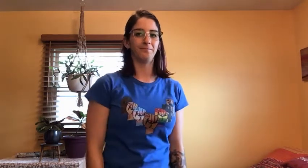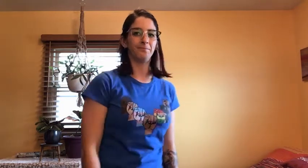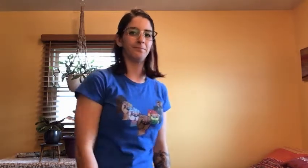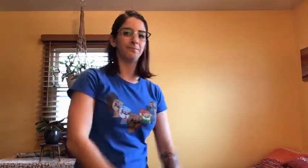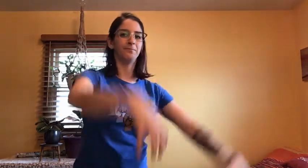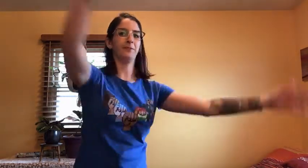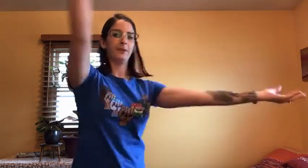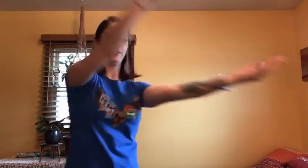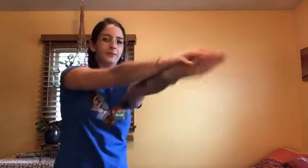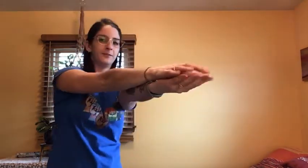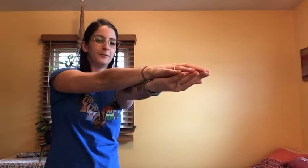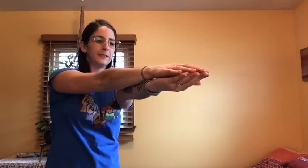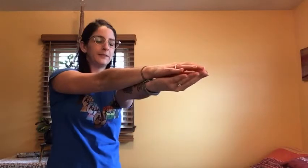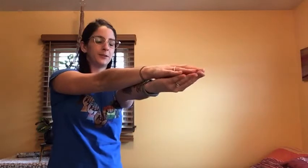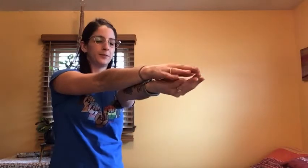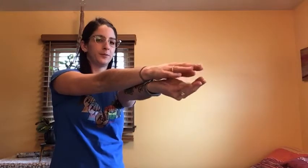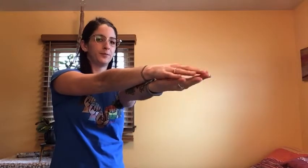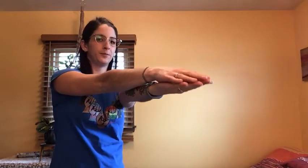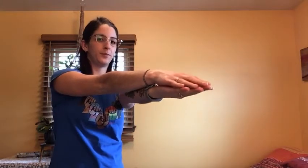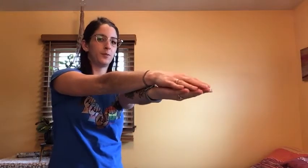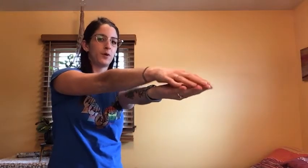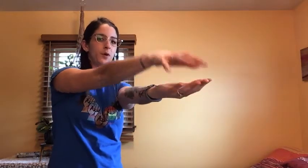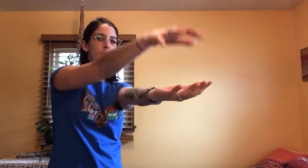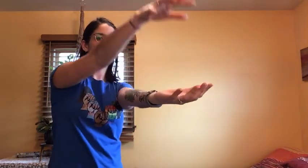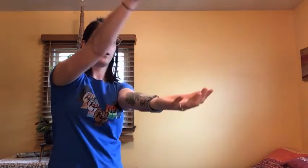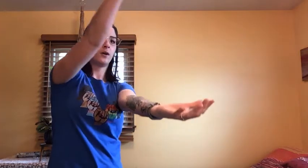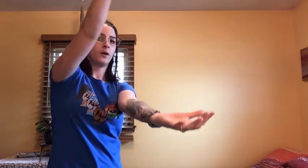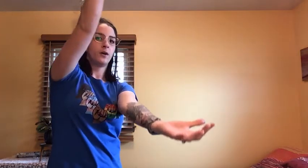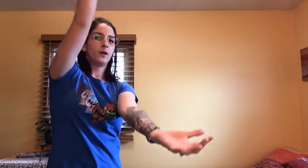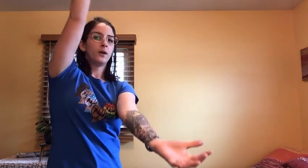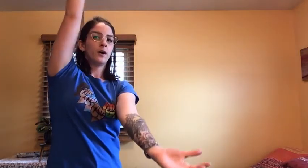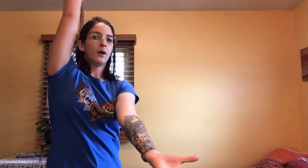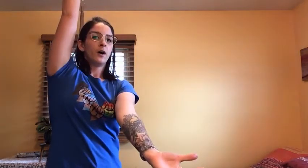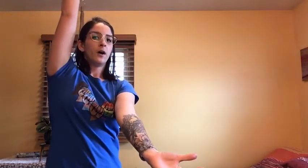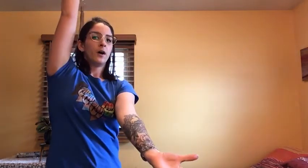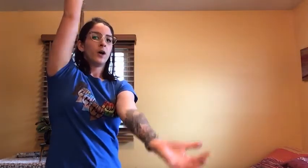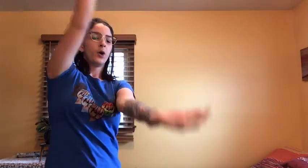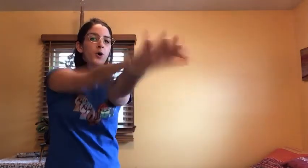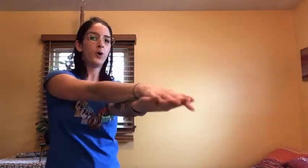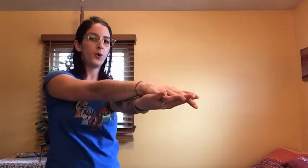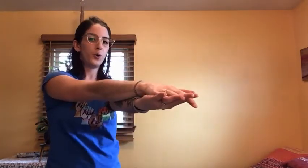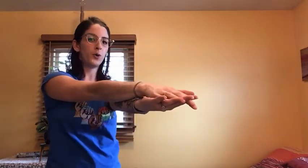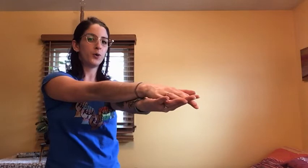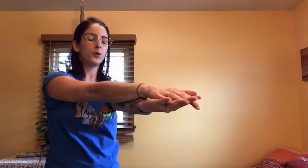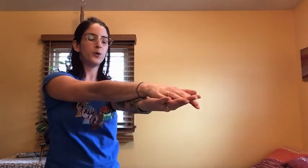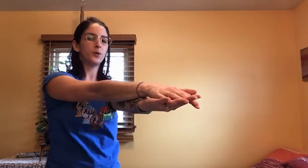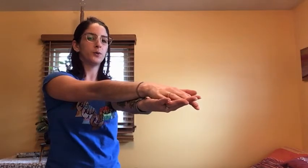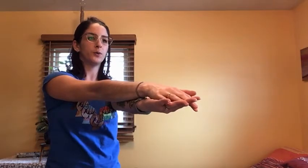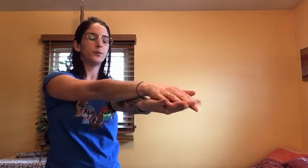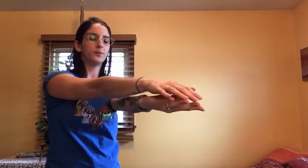Breathe To practice a crocodile breath, reach your hands in front. Breathe in as you open the crocodile's mouth, and breathe out as you